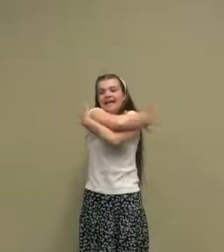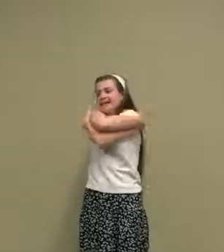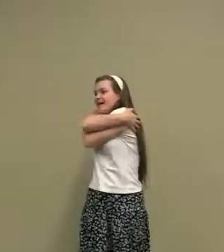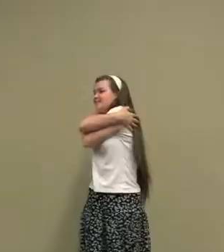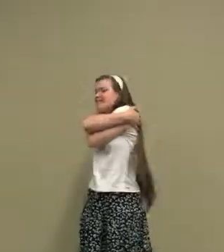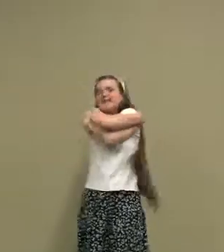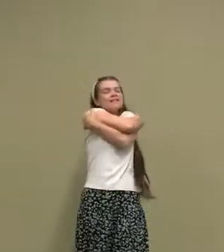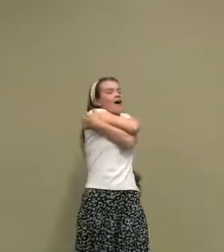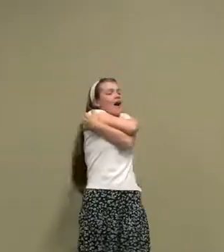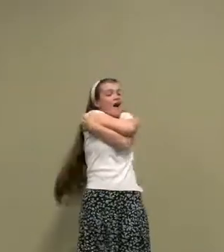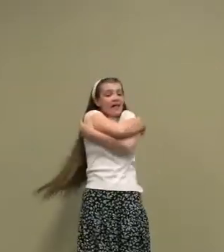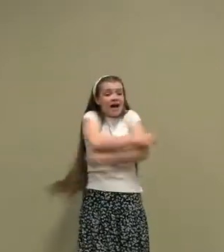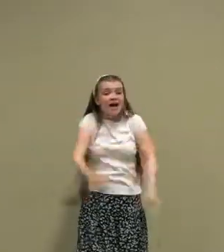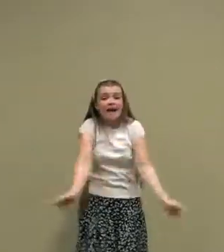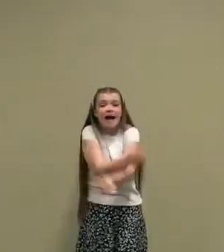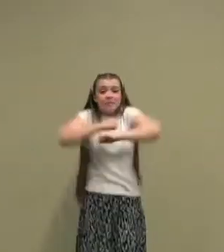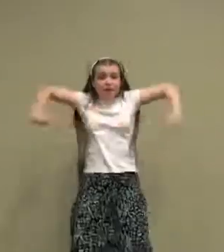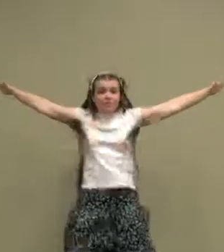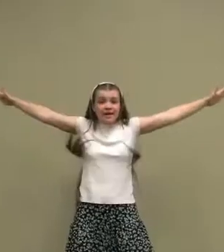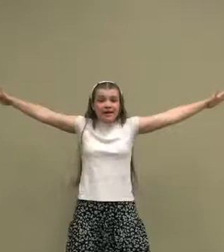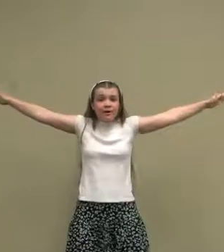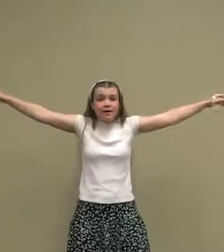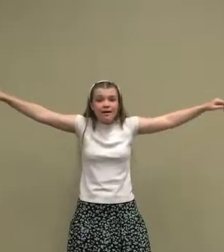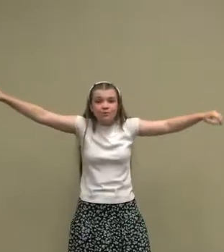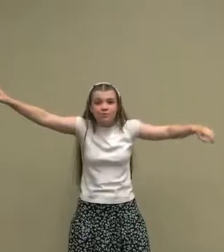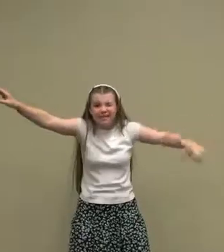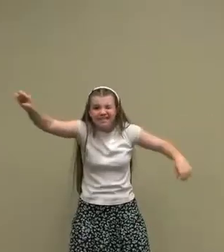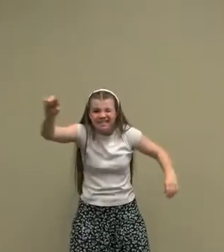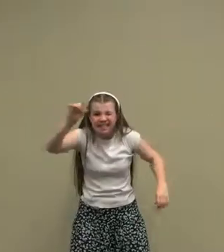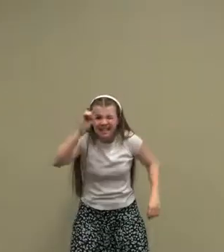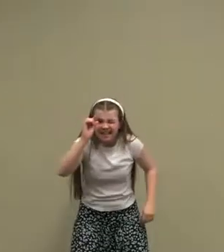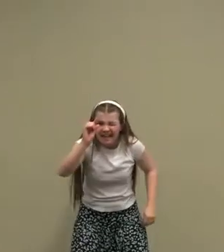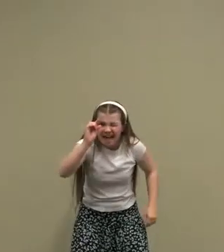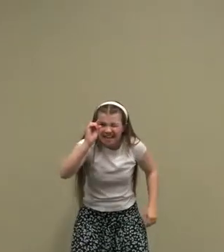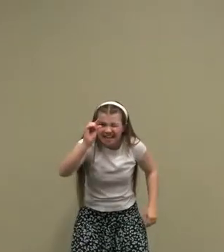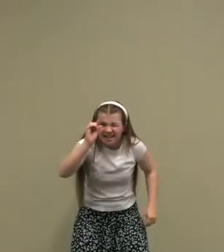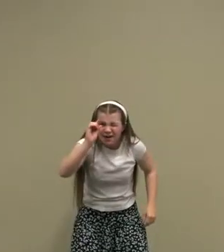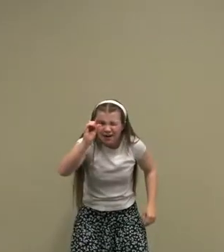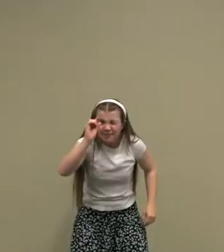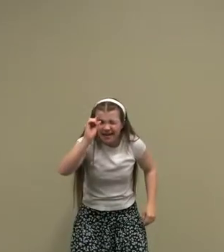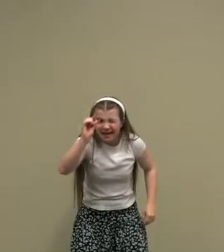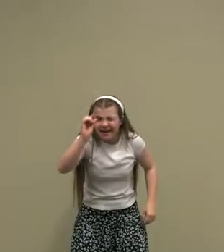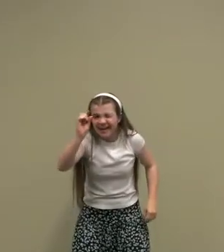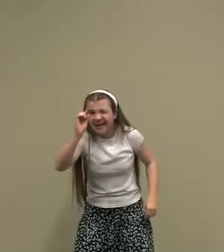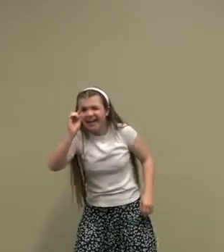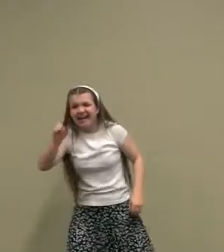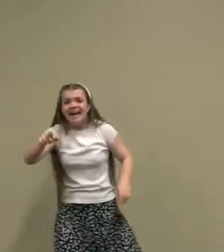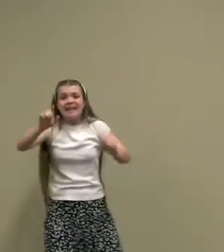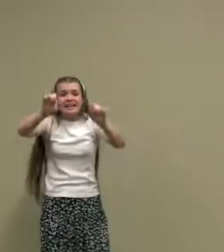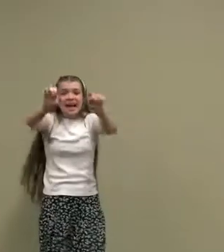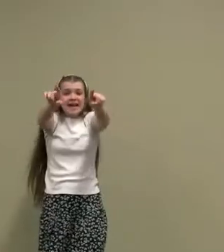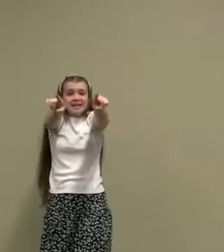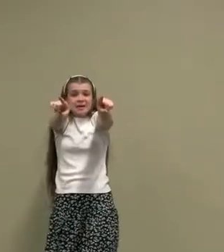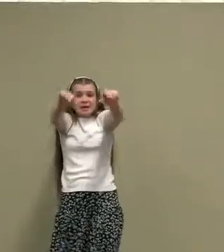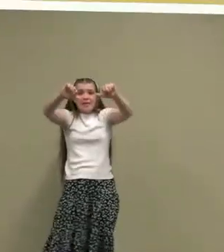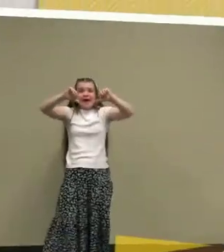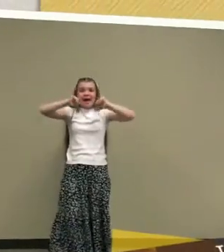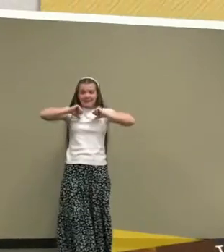loved us all. A God so big was once like little me. Like you and